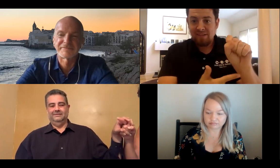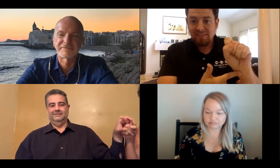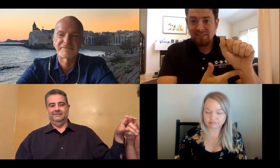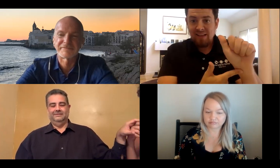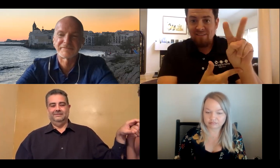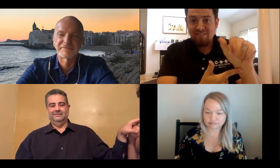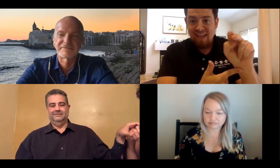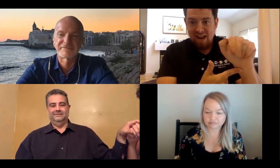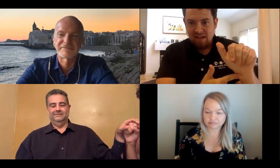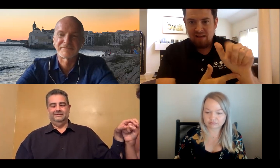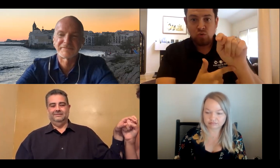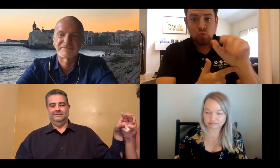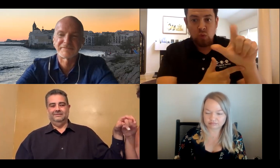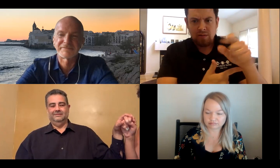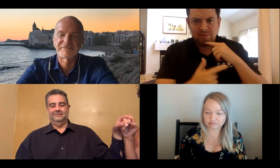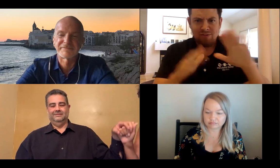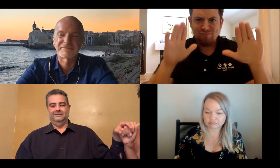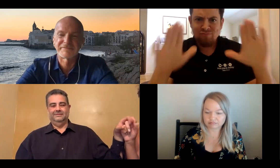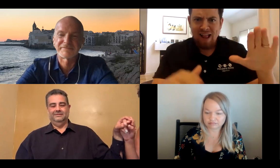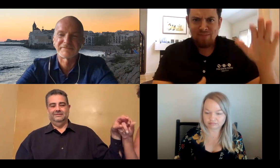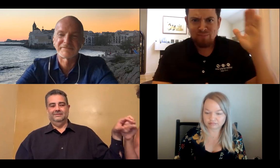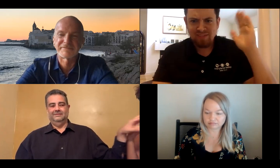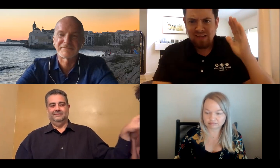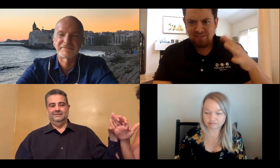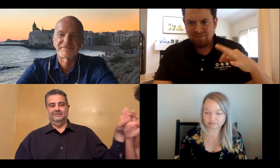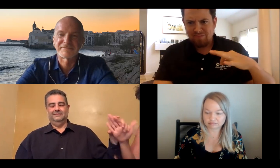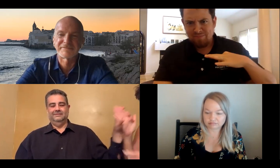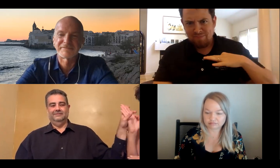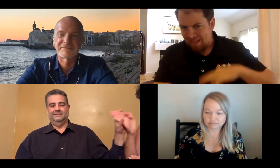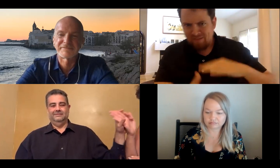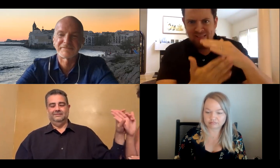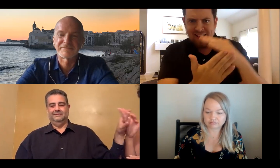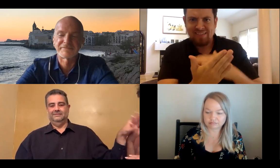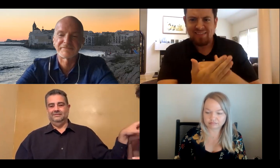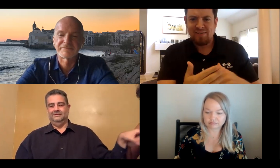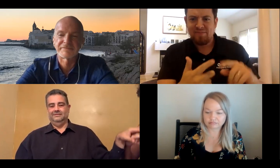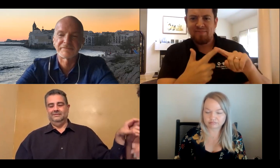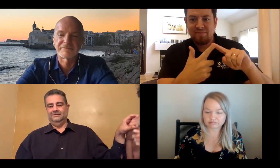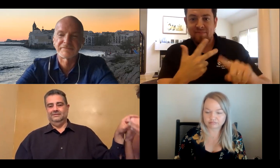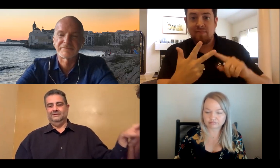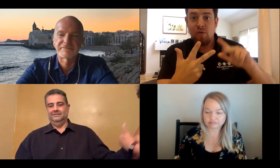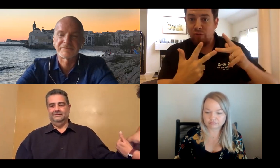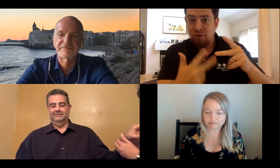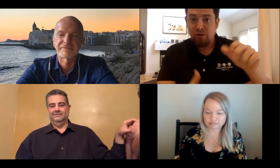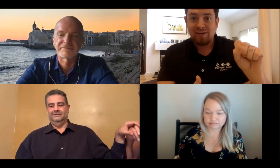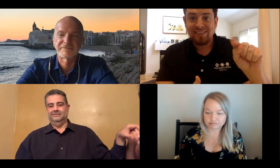I'm sure we'll be in touch. Another from Savannah tool. Great presentation.